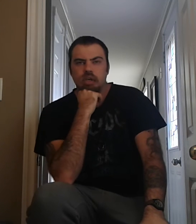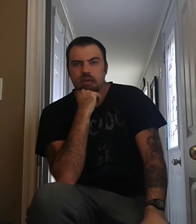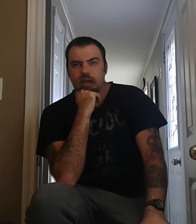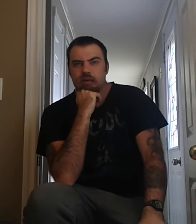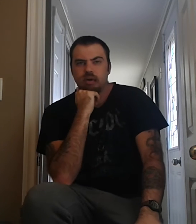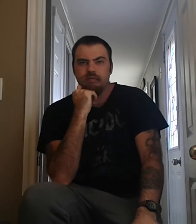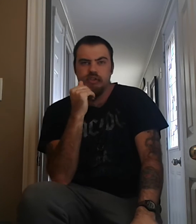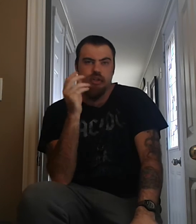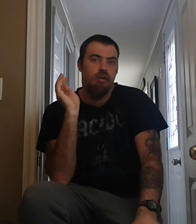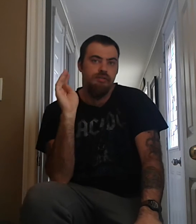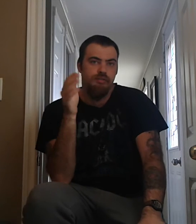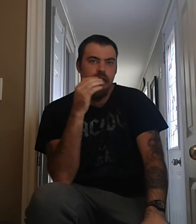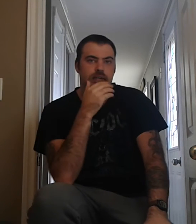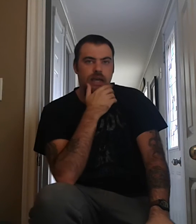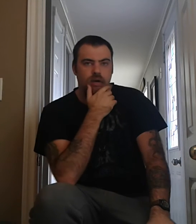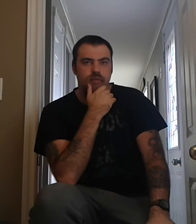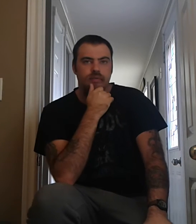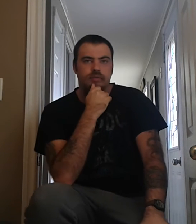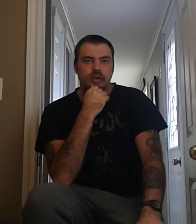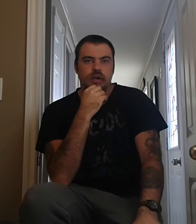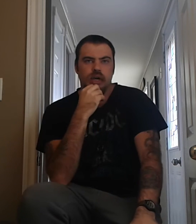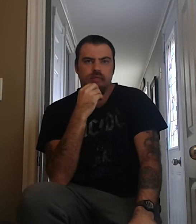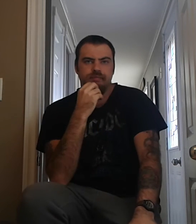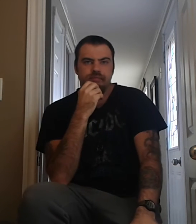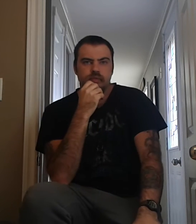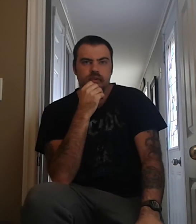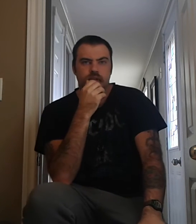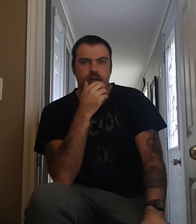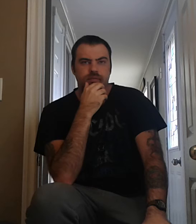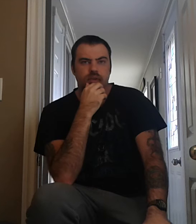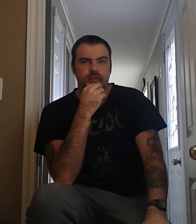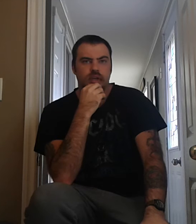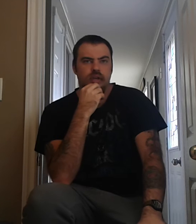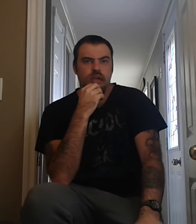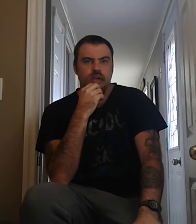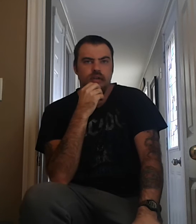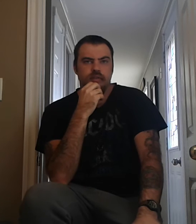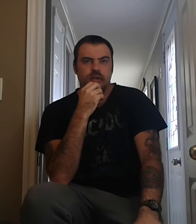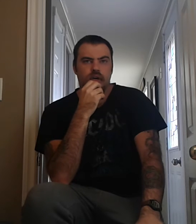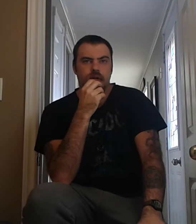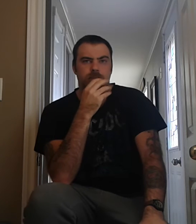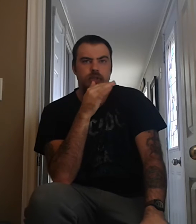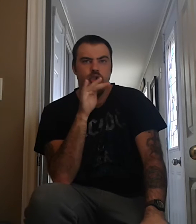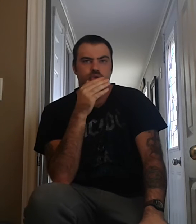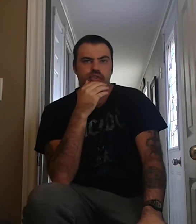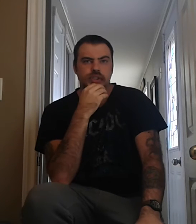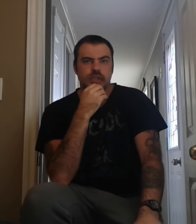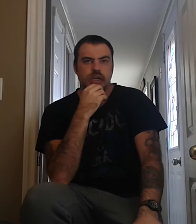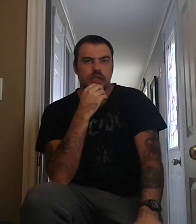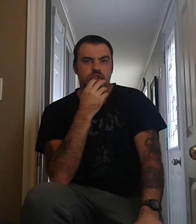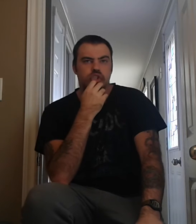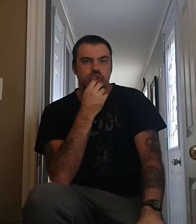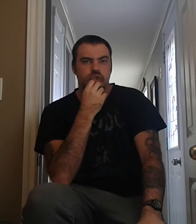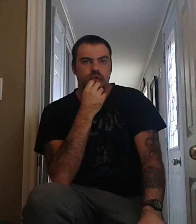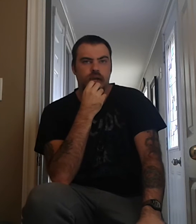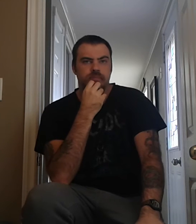That one, which I also done an album review. Um, and after that is, uh, this kind of bluesy kind of tune, um,